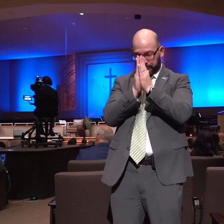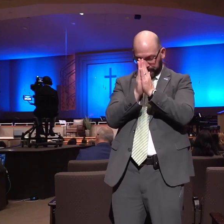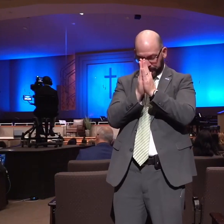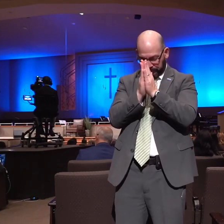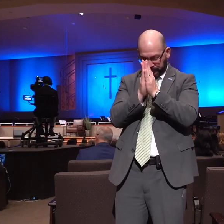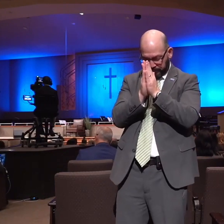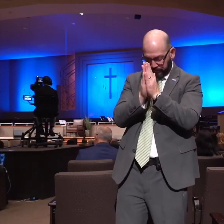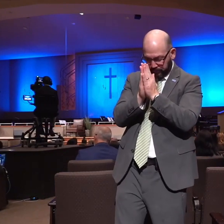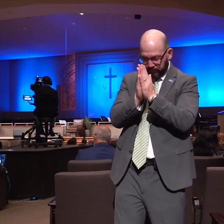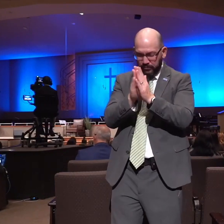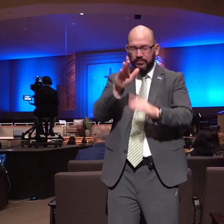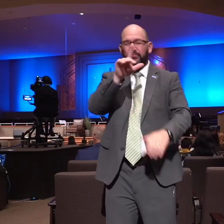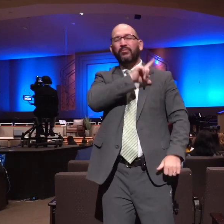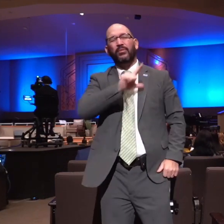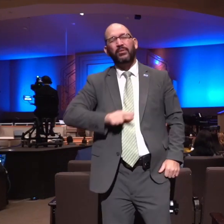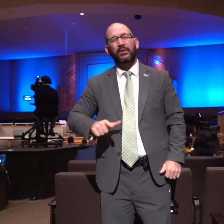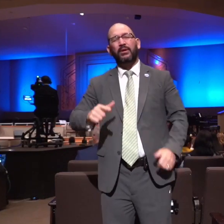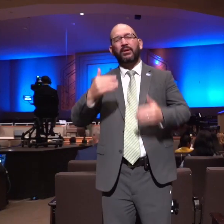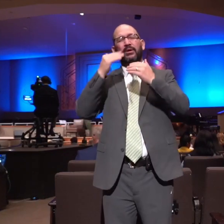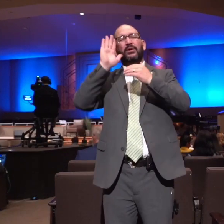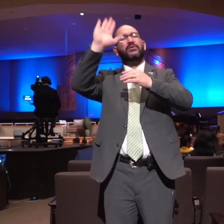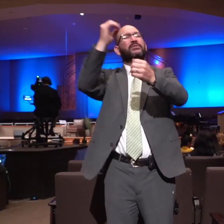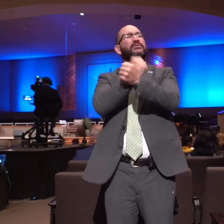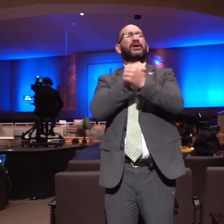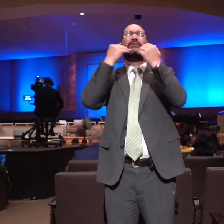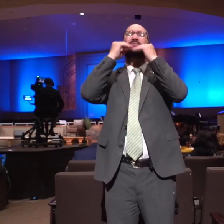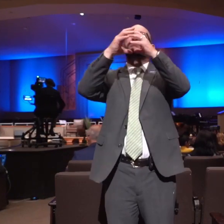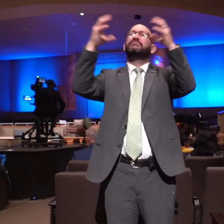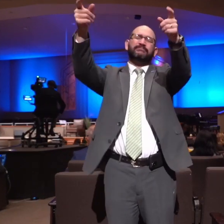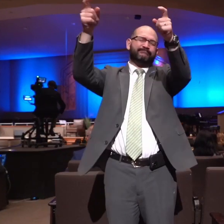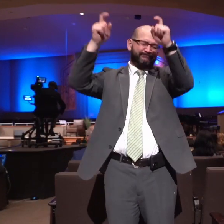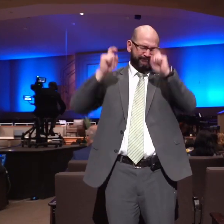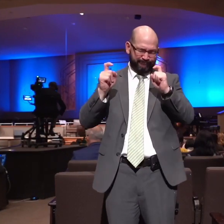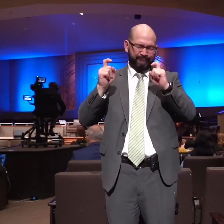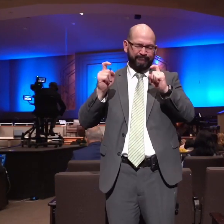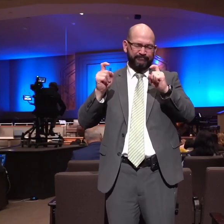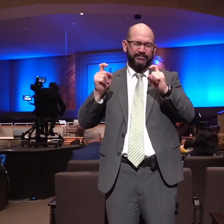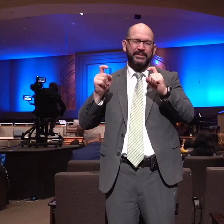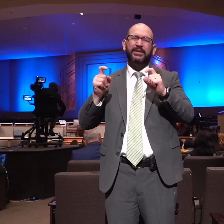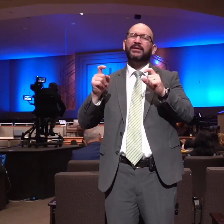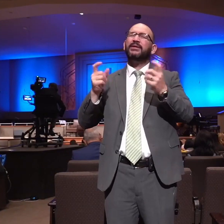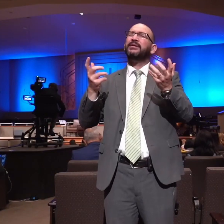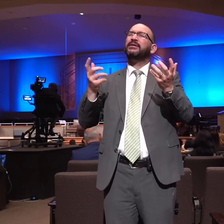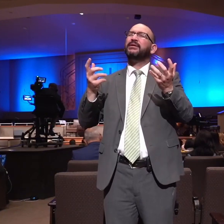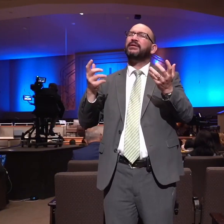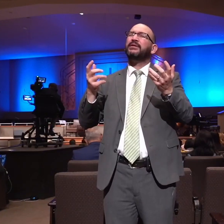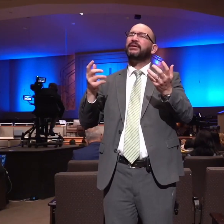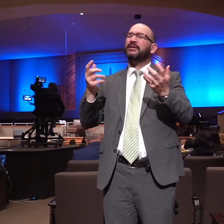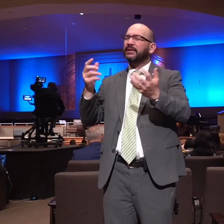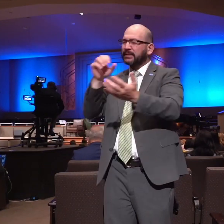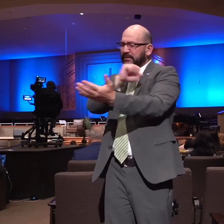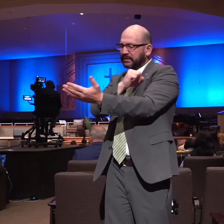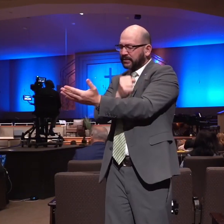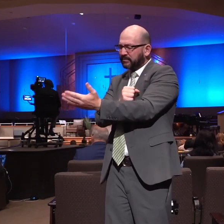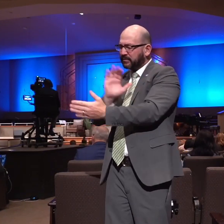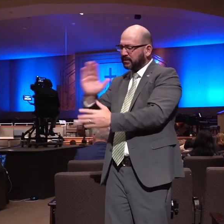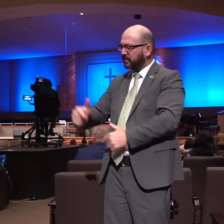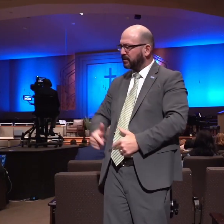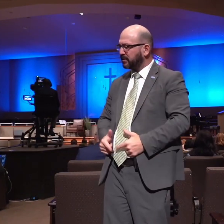thank you for loving us and lord even in samson's life we see your grace as you allowed